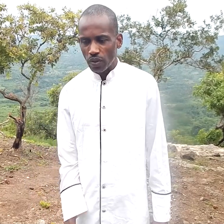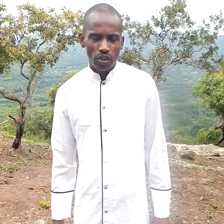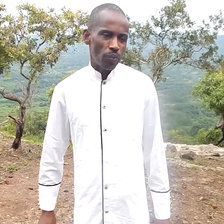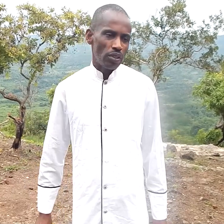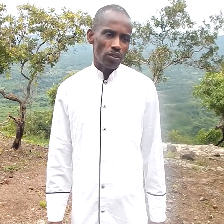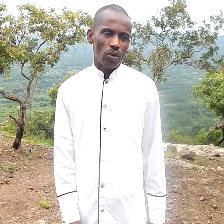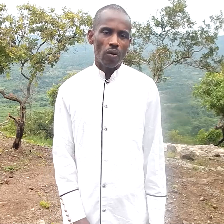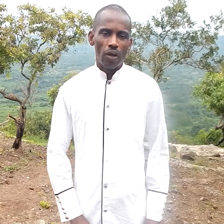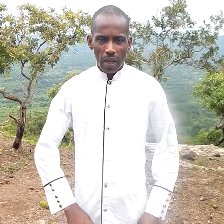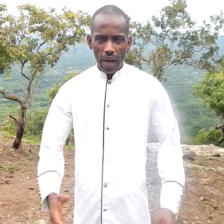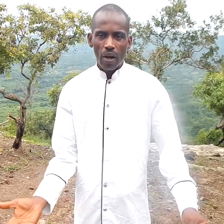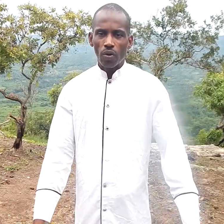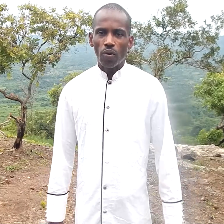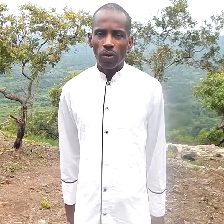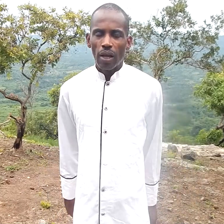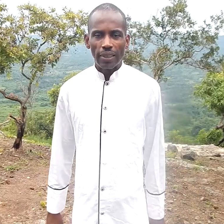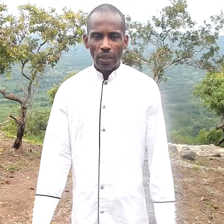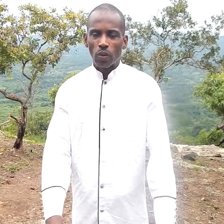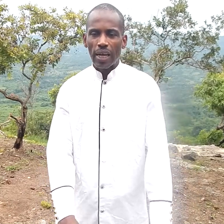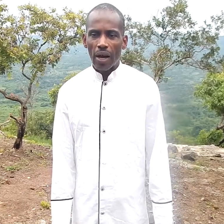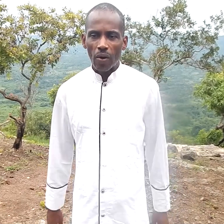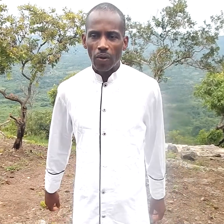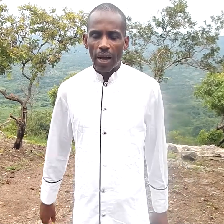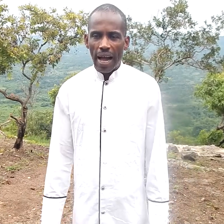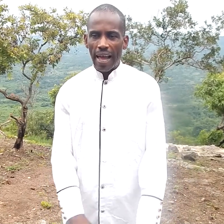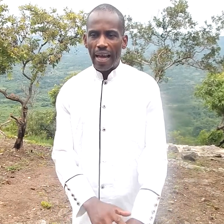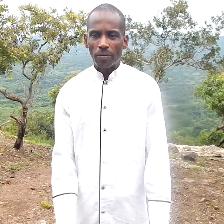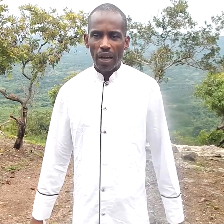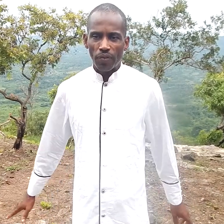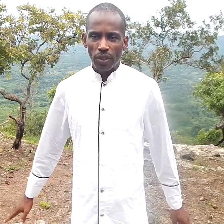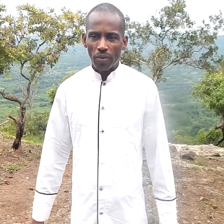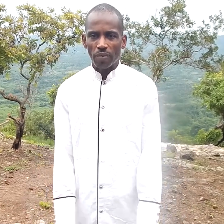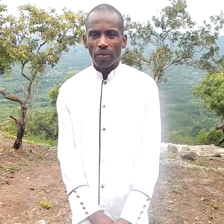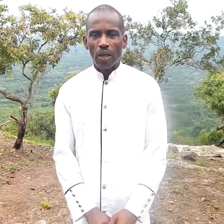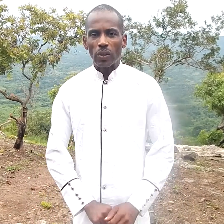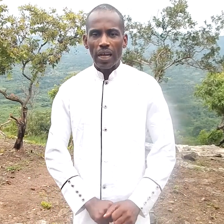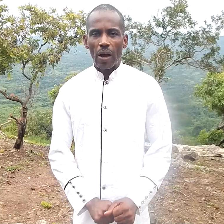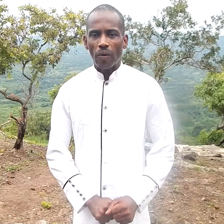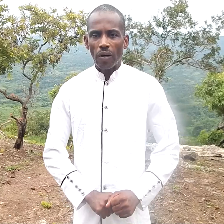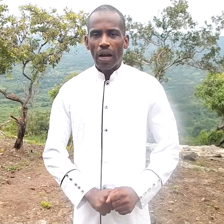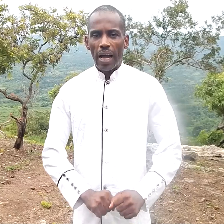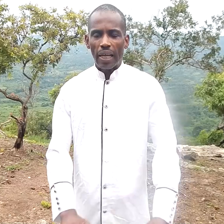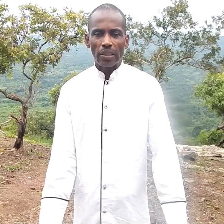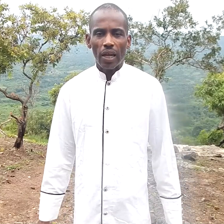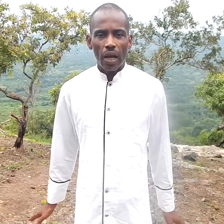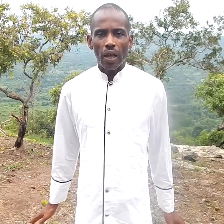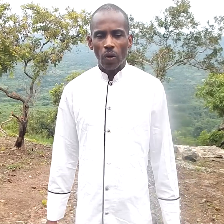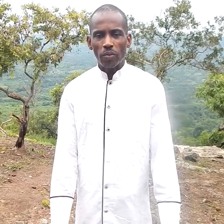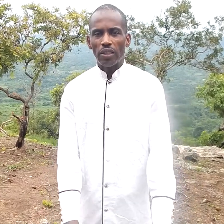the prison door and go and that was how i had my freedom that was how i get i got my